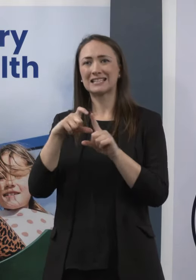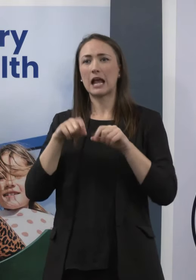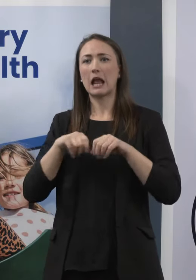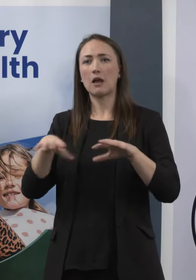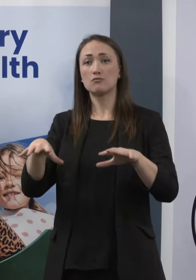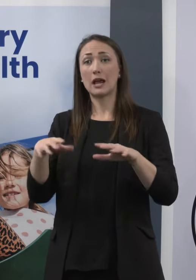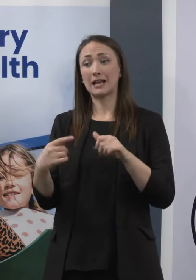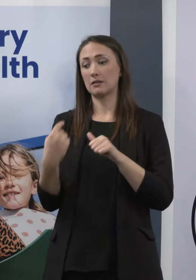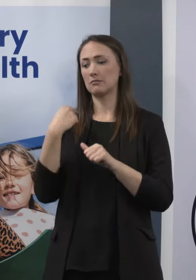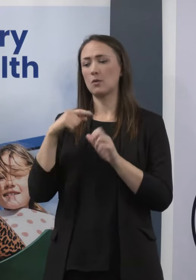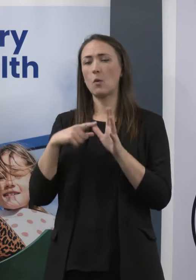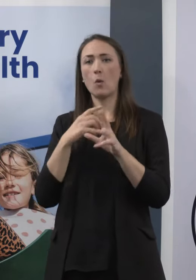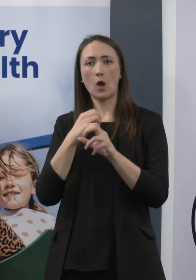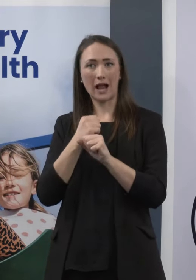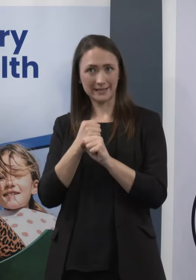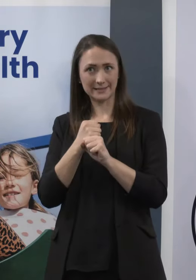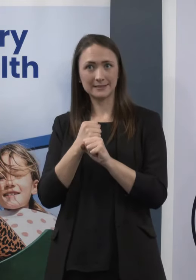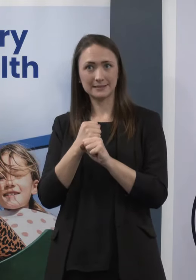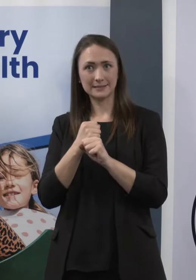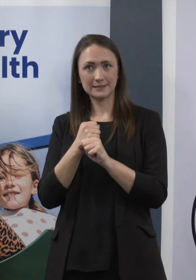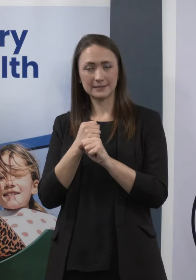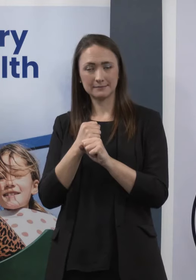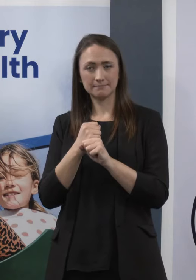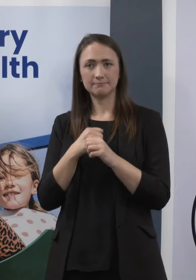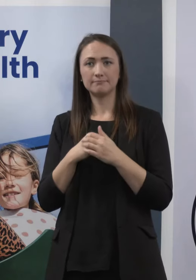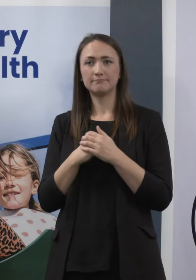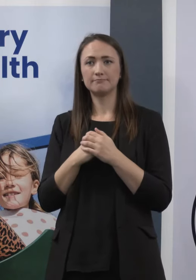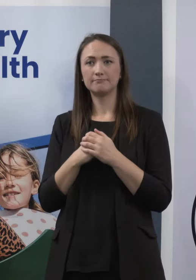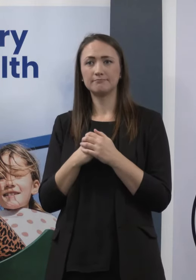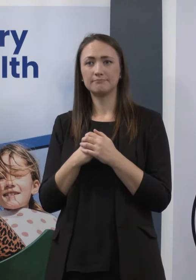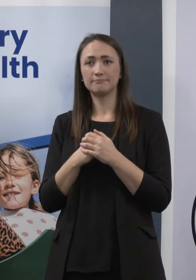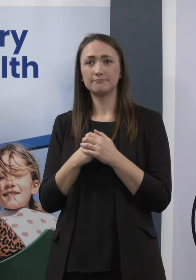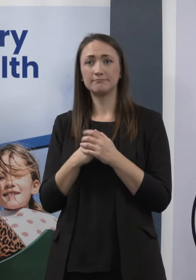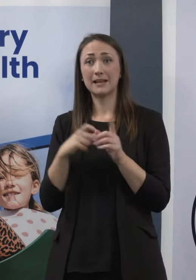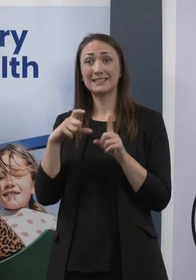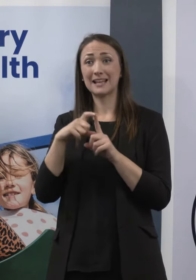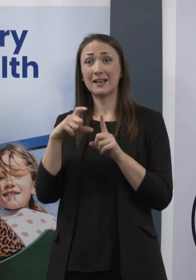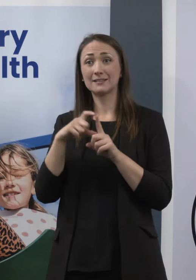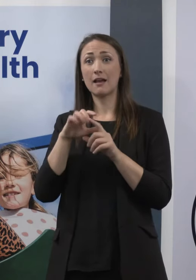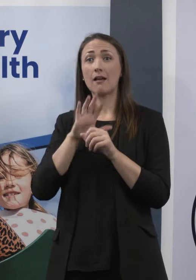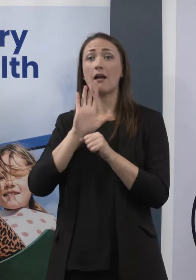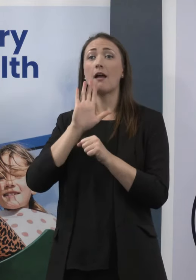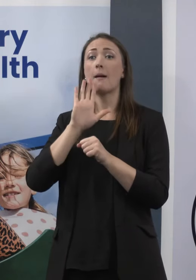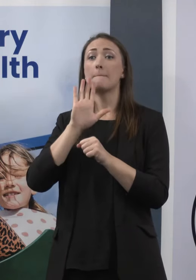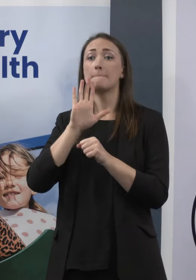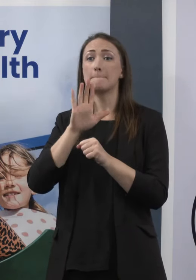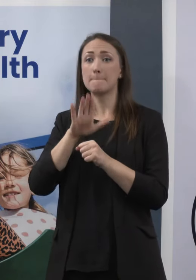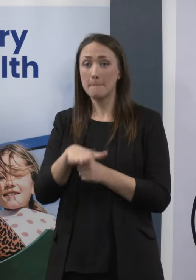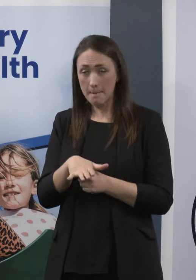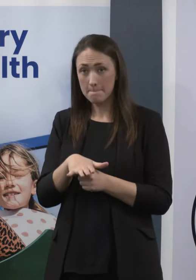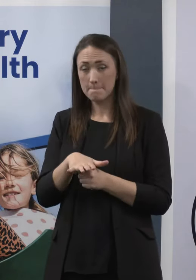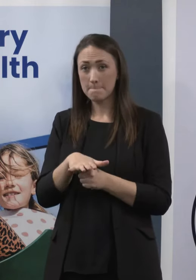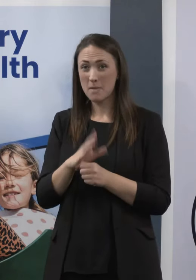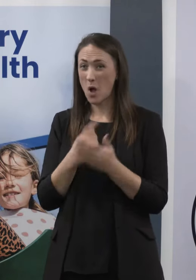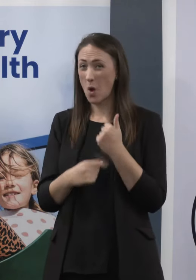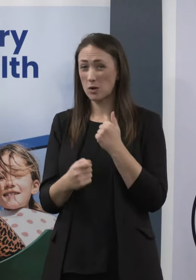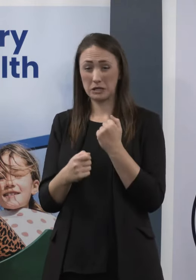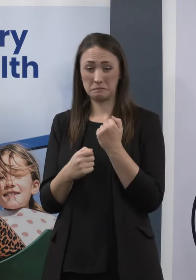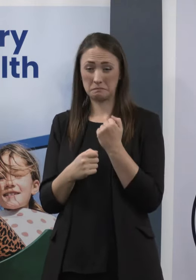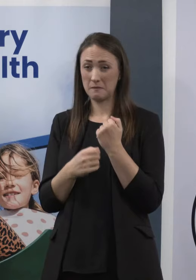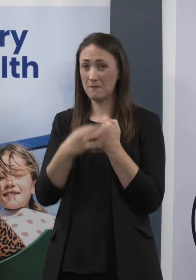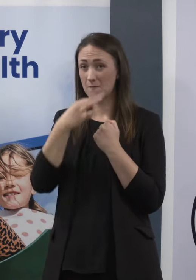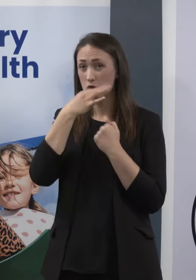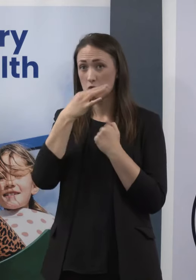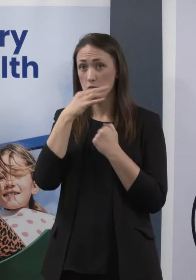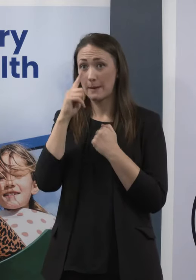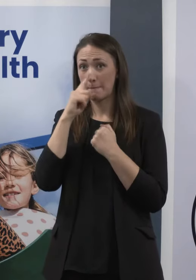started last August, and had all but been stamped out, actually, by the time Omicron came along. We were down to just a handful of cases